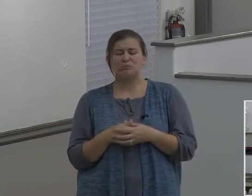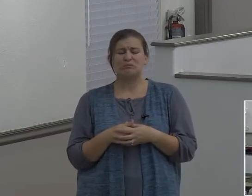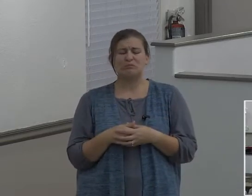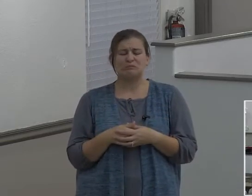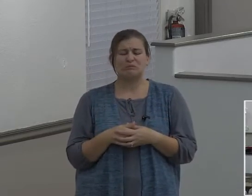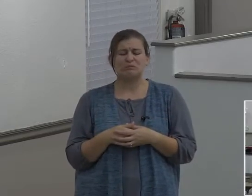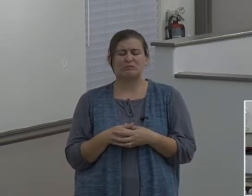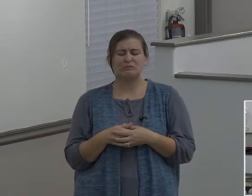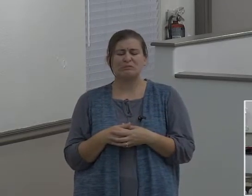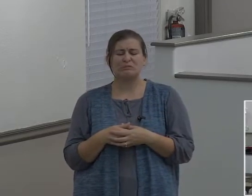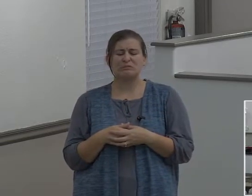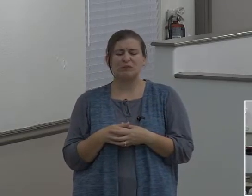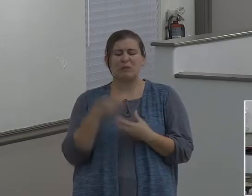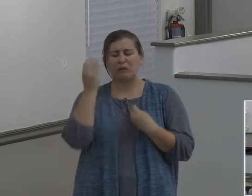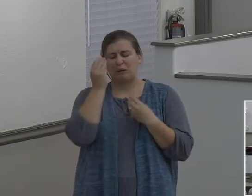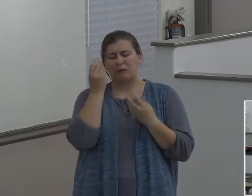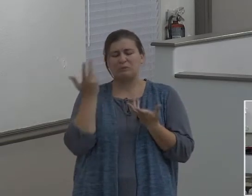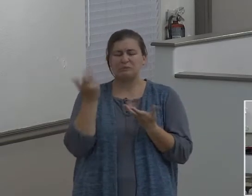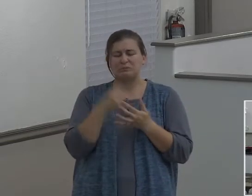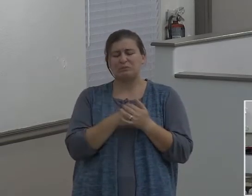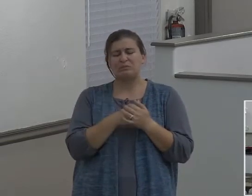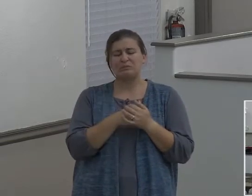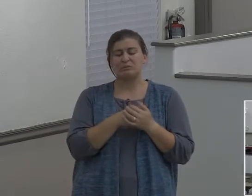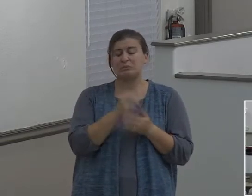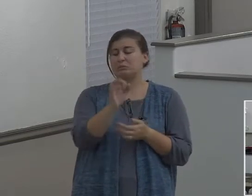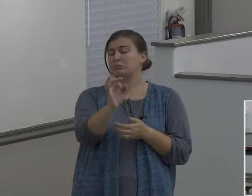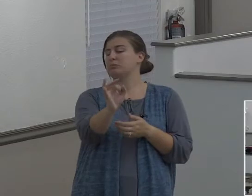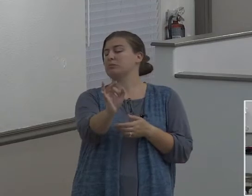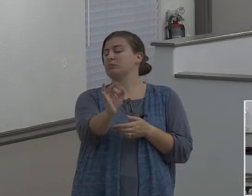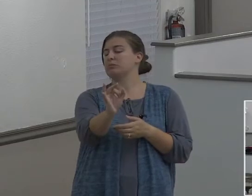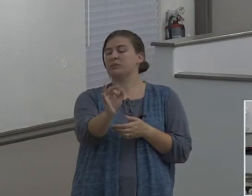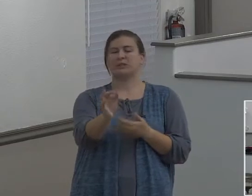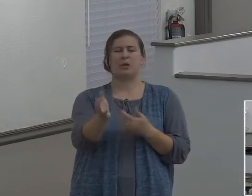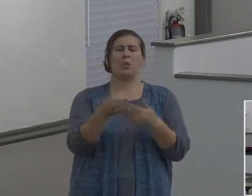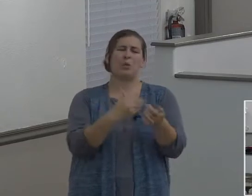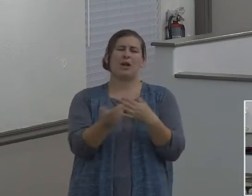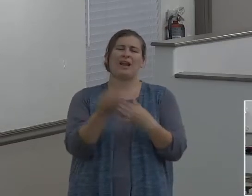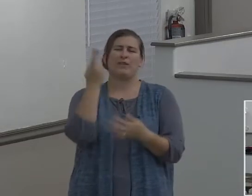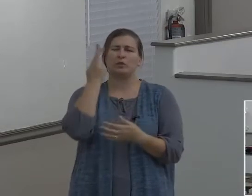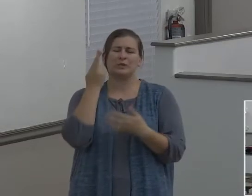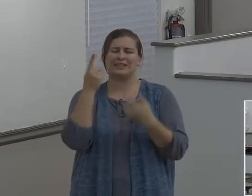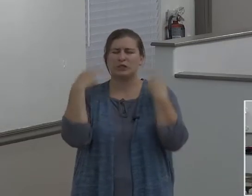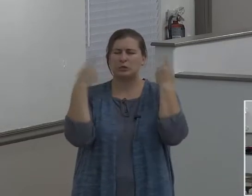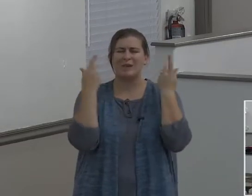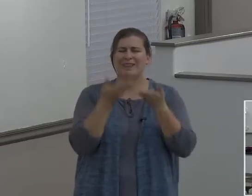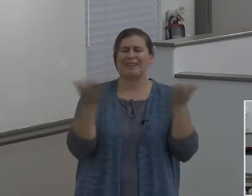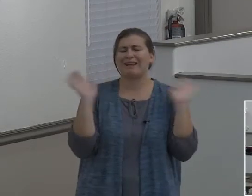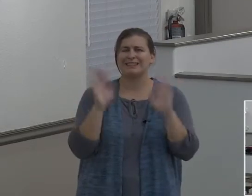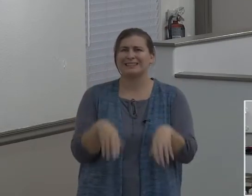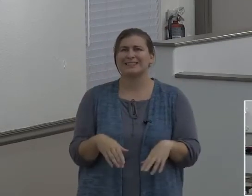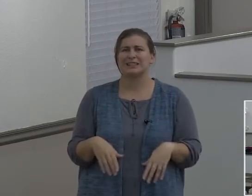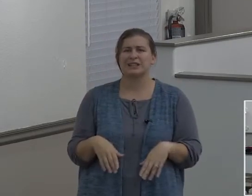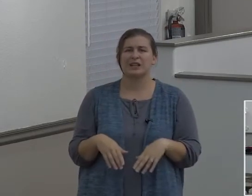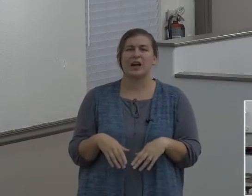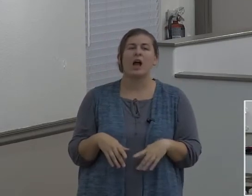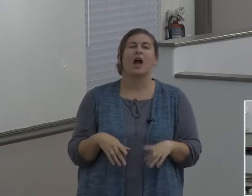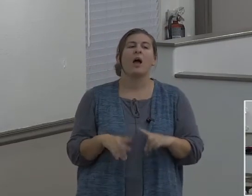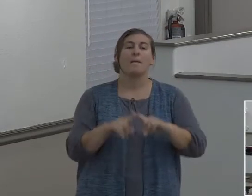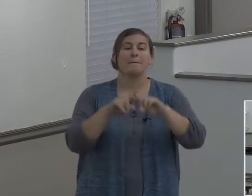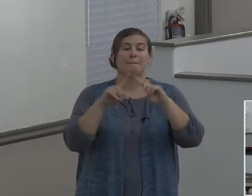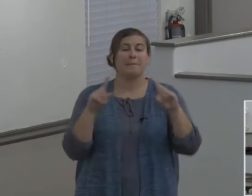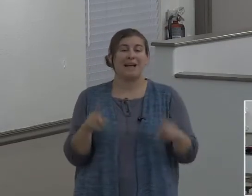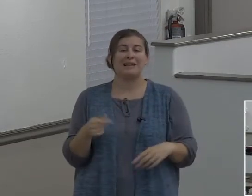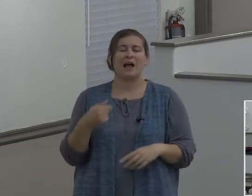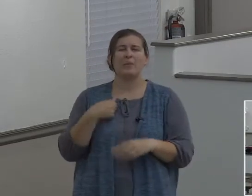it just, the thing will go off for any number of unknown, crazy reasons. But you know, I've got to thinking about